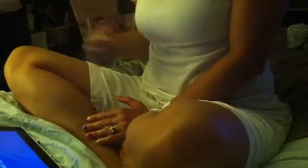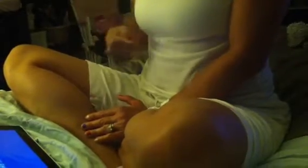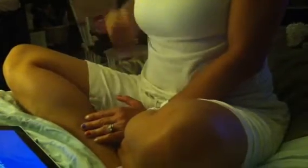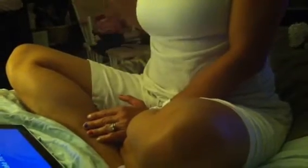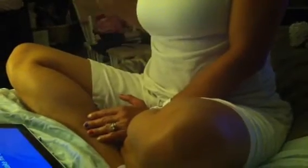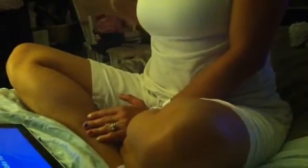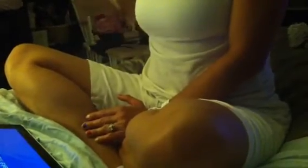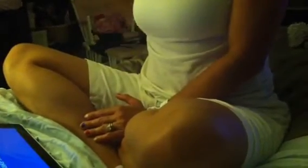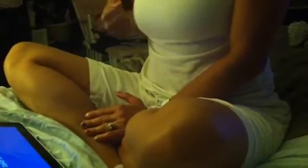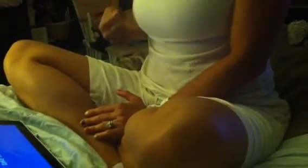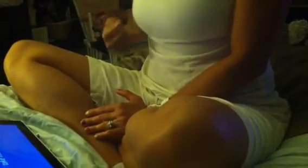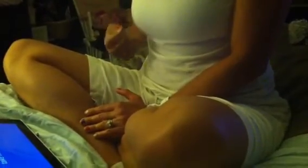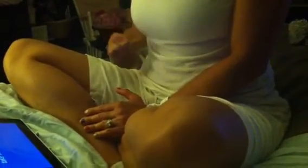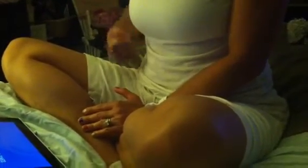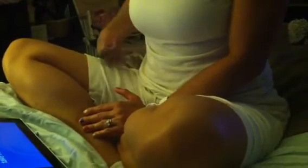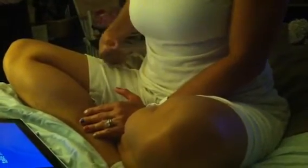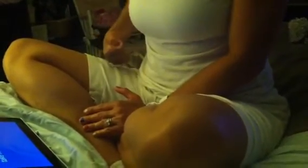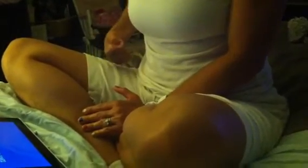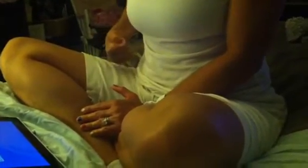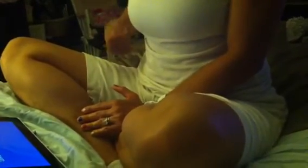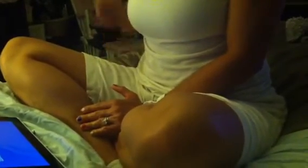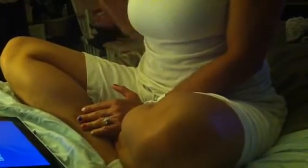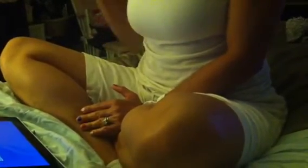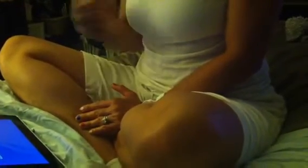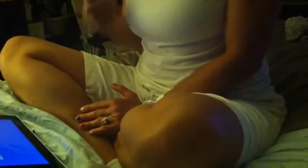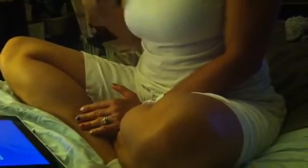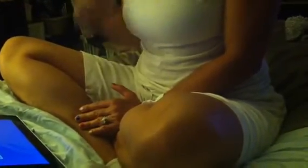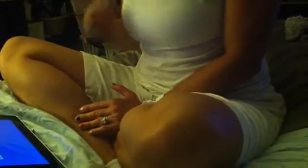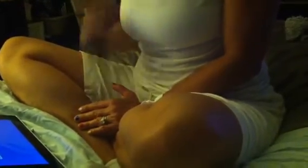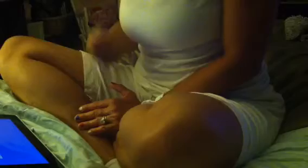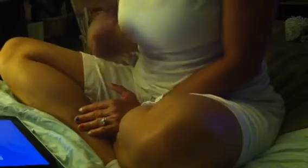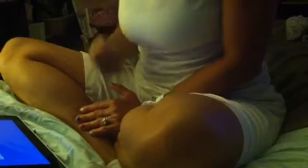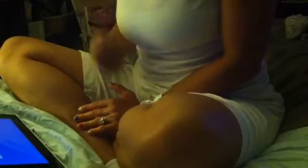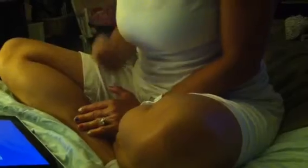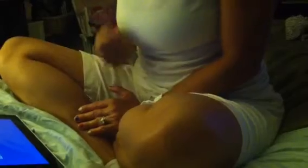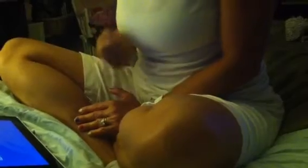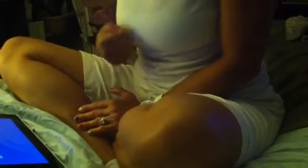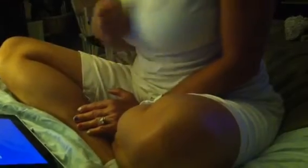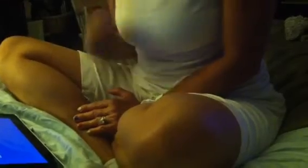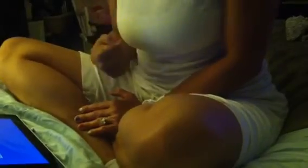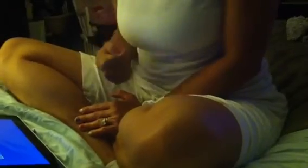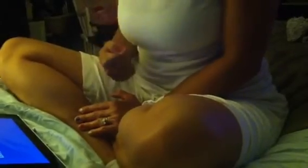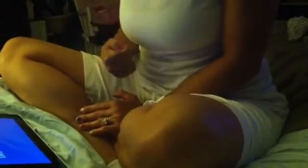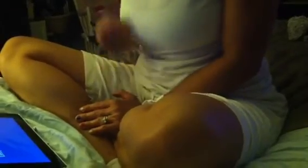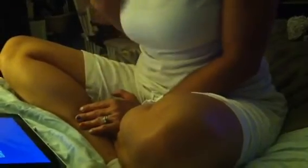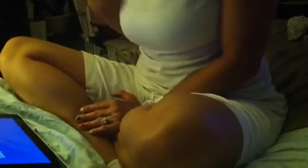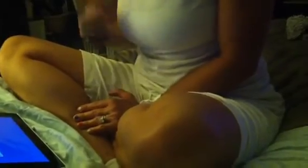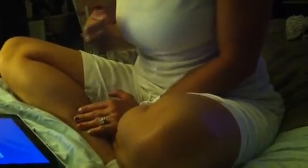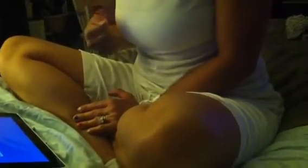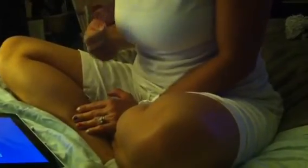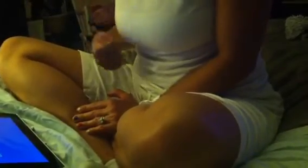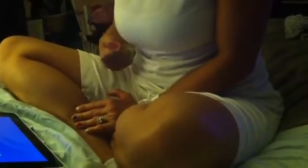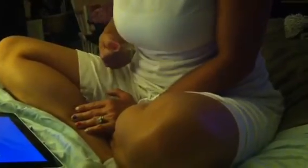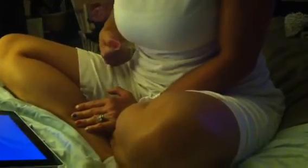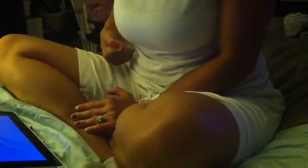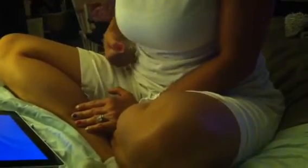When you told me you loved me, did you know it would take me the rest of my life?